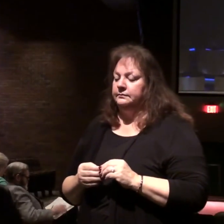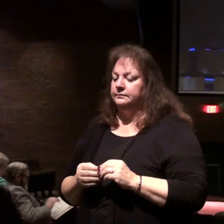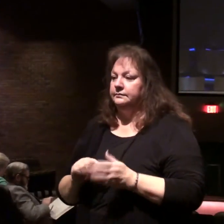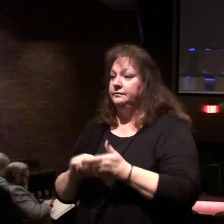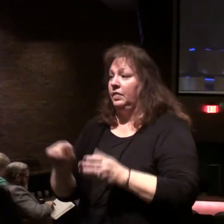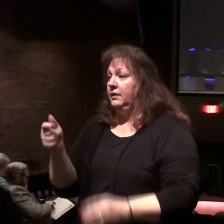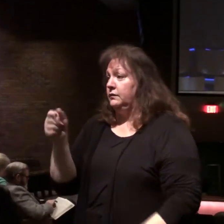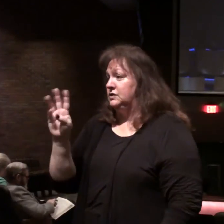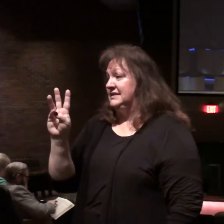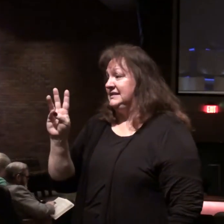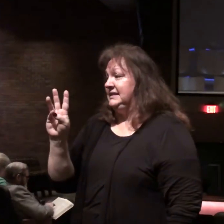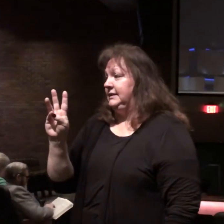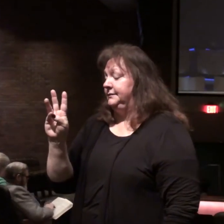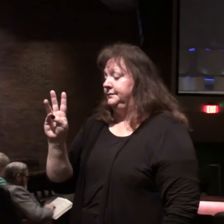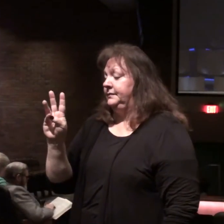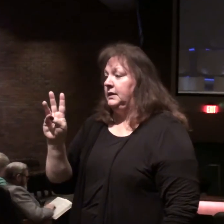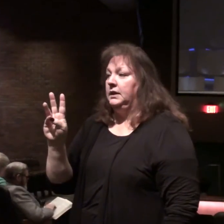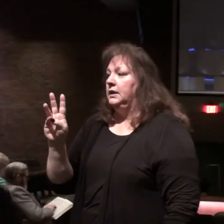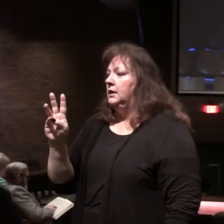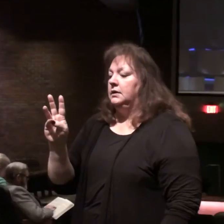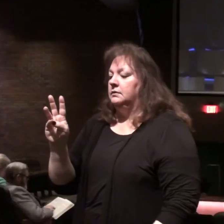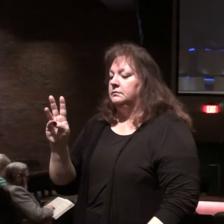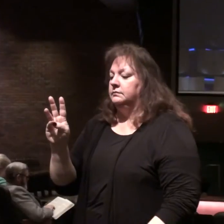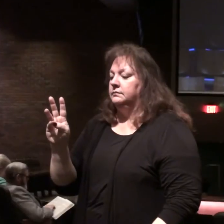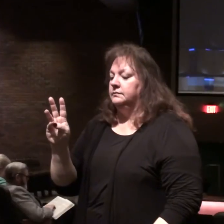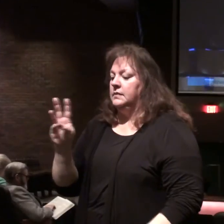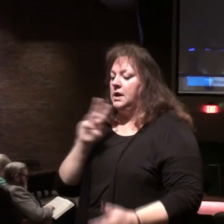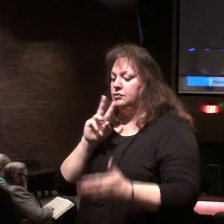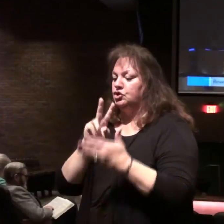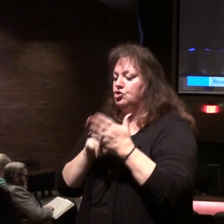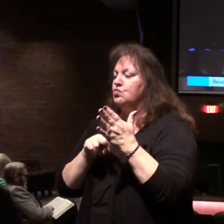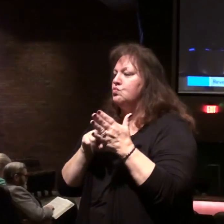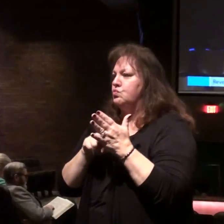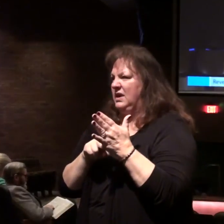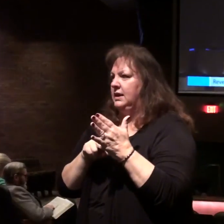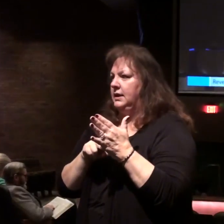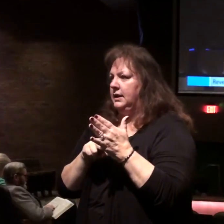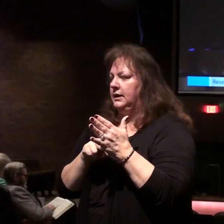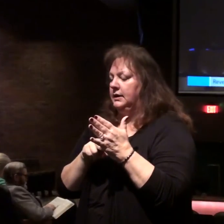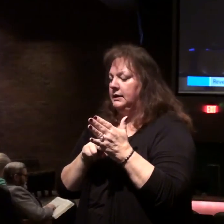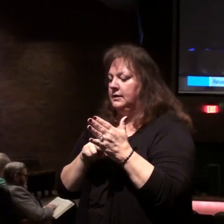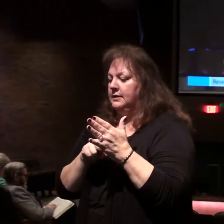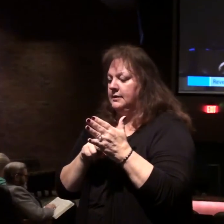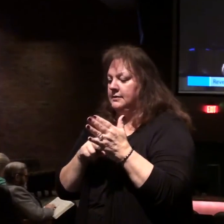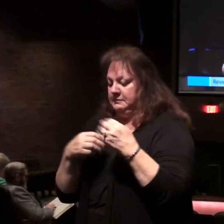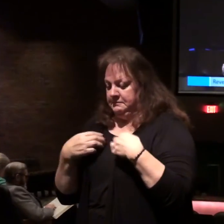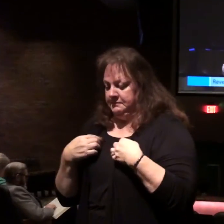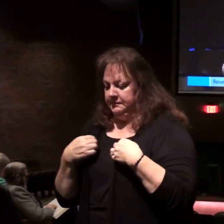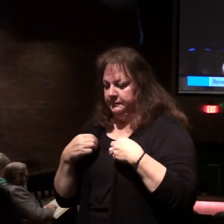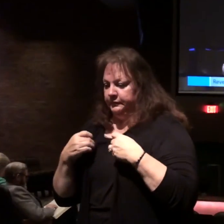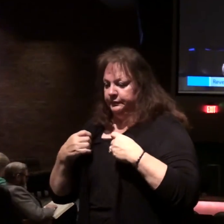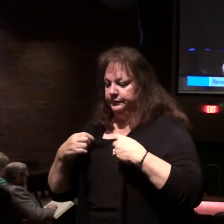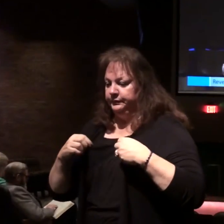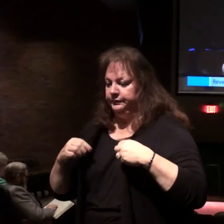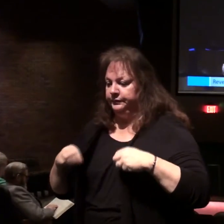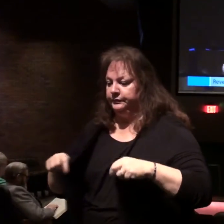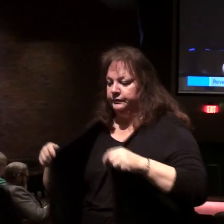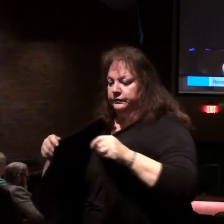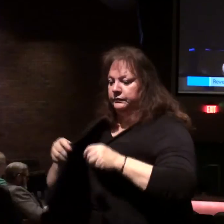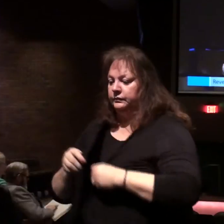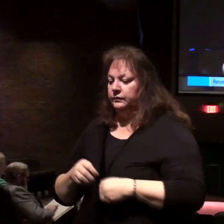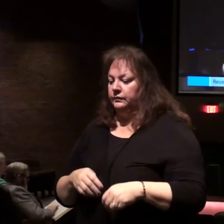Verse 16. We won't go back there. We're going to read some of what we just read in Joel at the end of chapter 14.